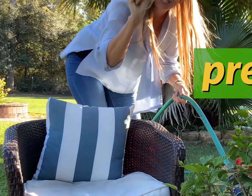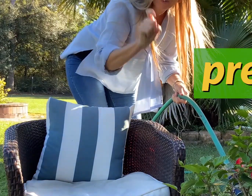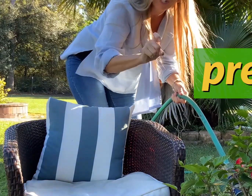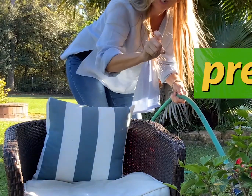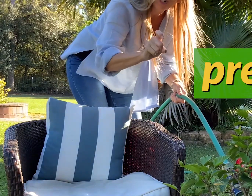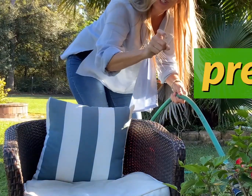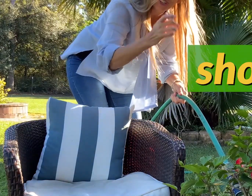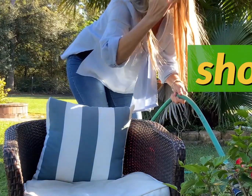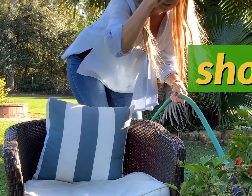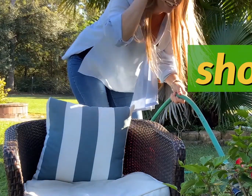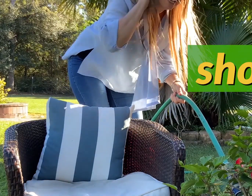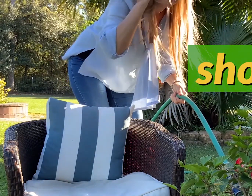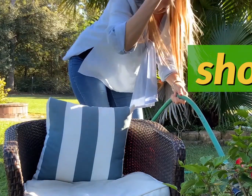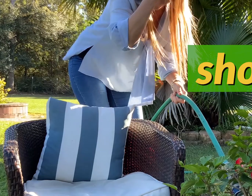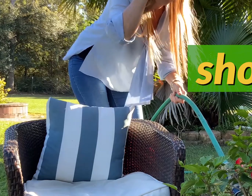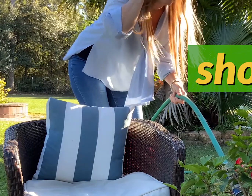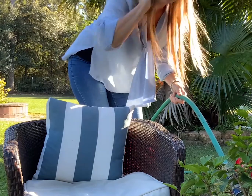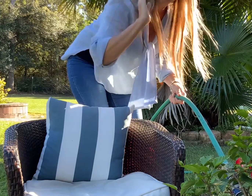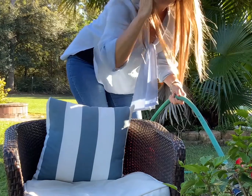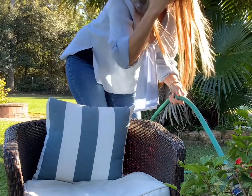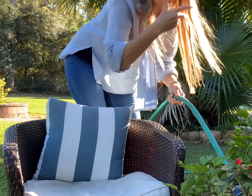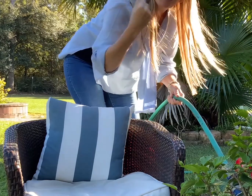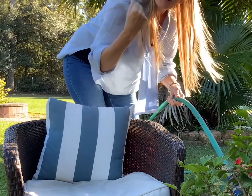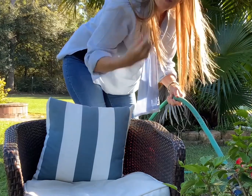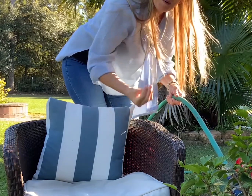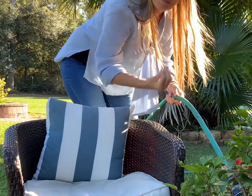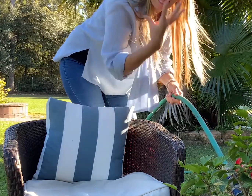what you should do to keep beautiful plants.